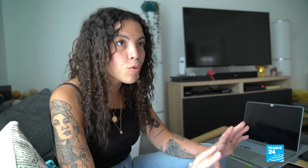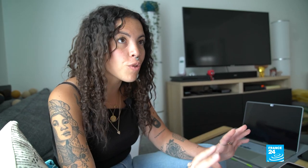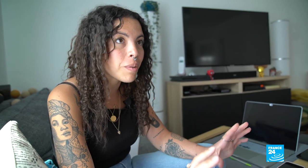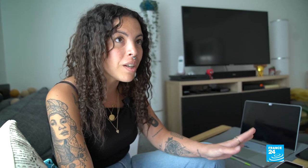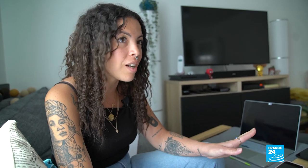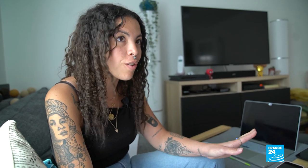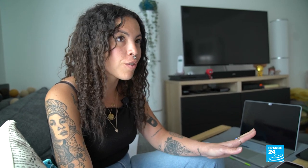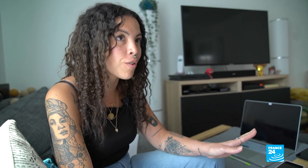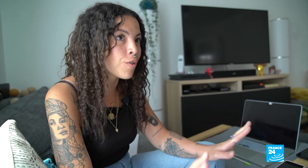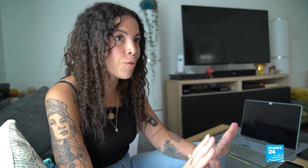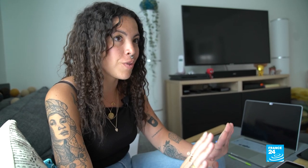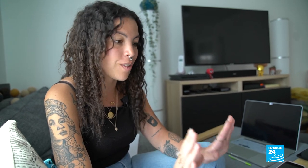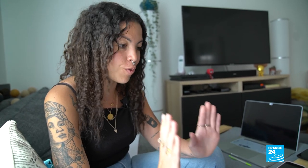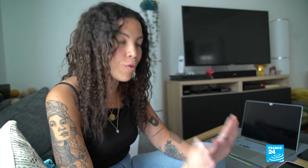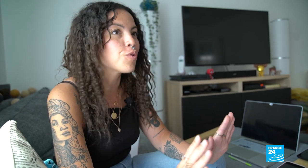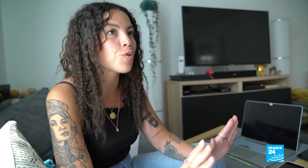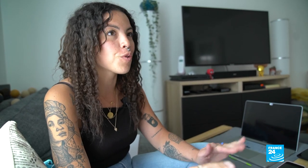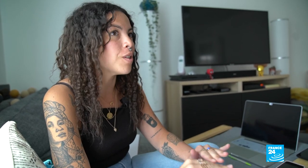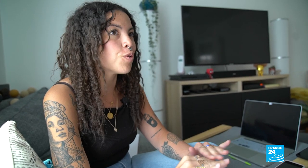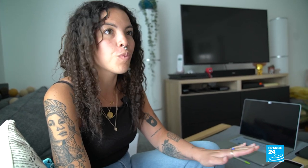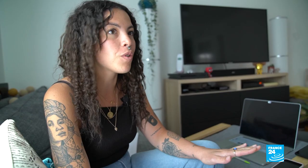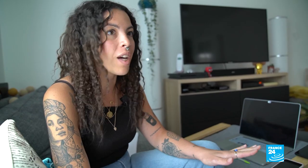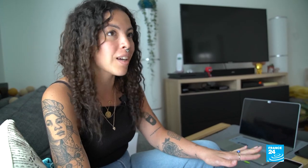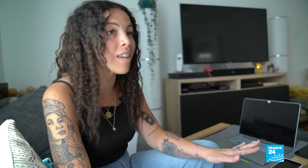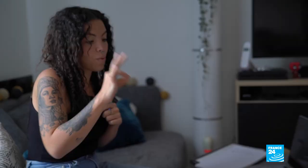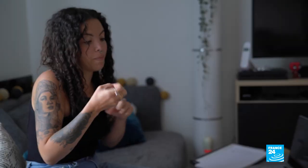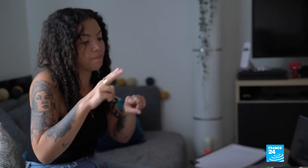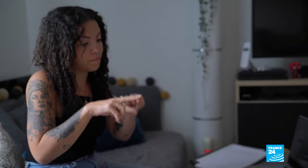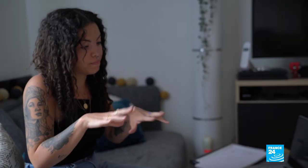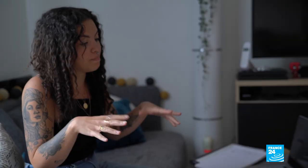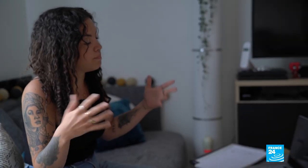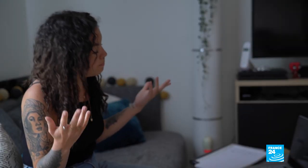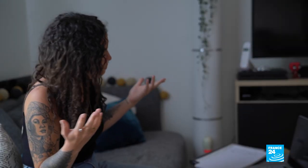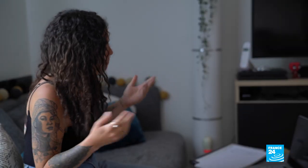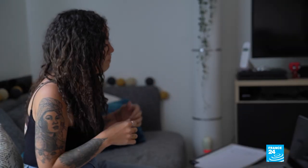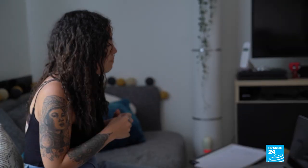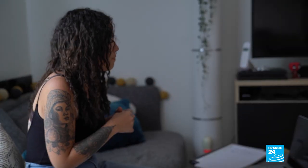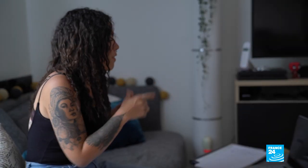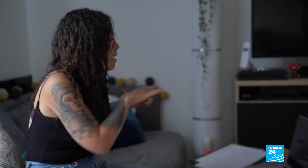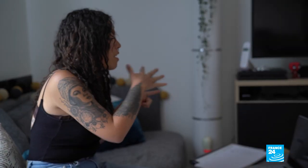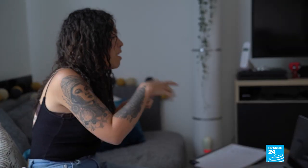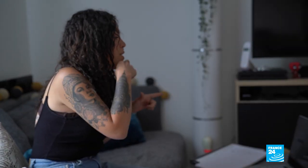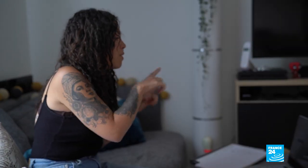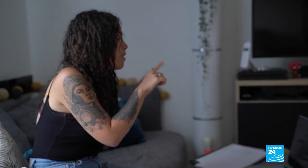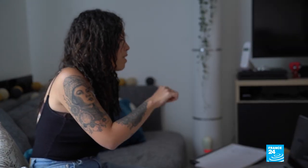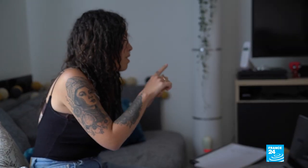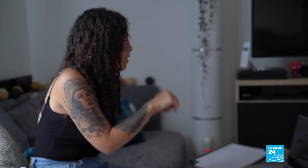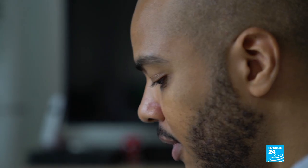hands. But if that's all you look at, you'll never understand what they're saying. As well as using the hands, facial expressions, shoulder